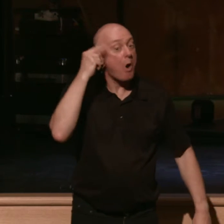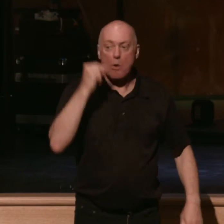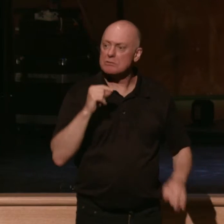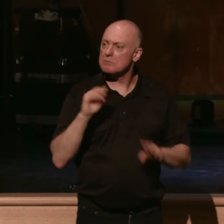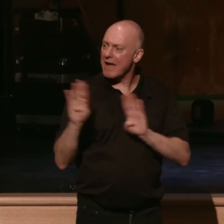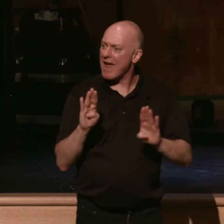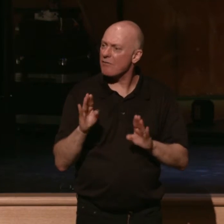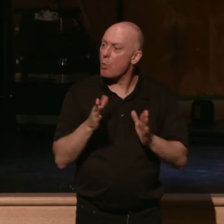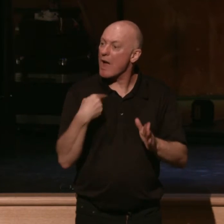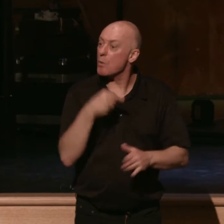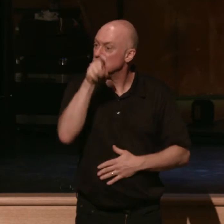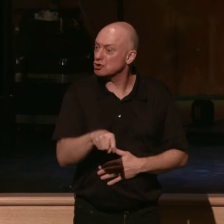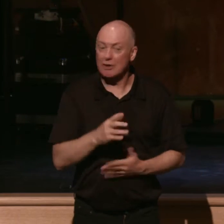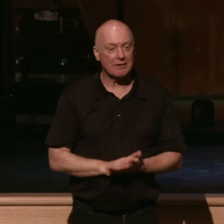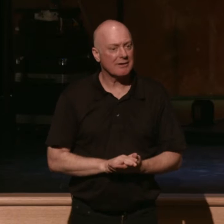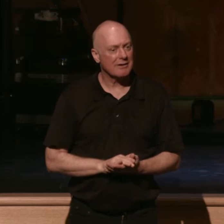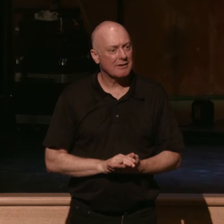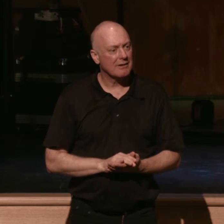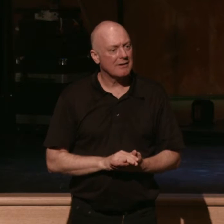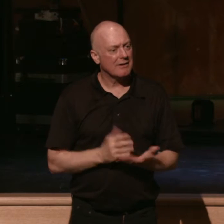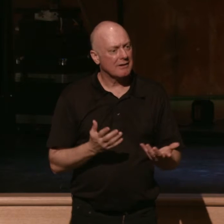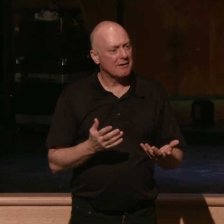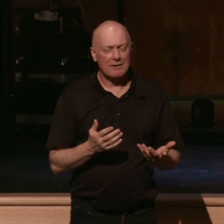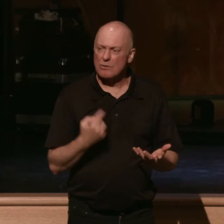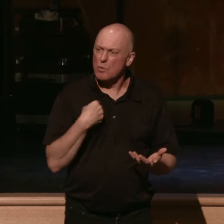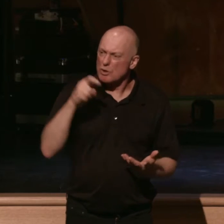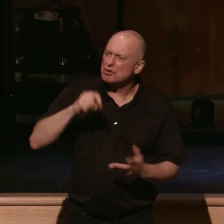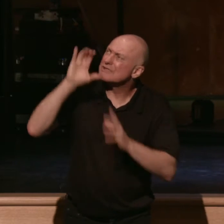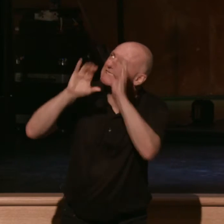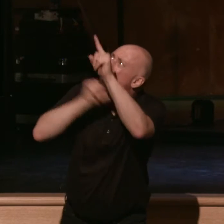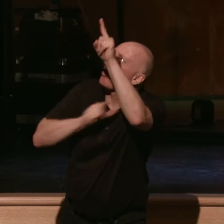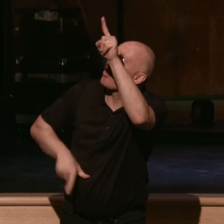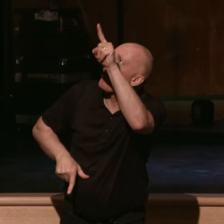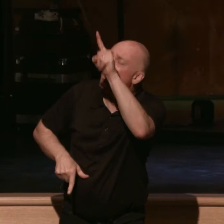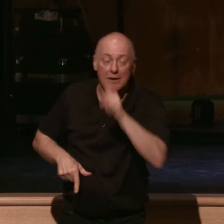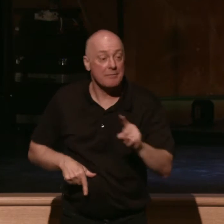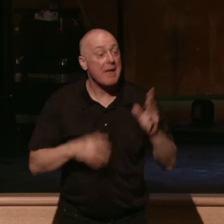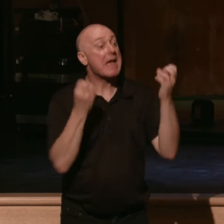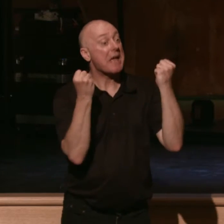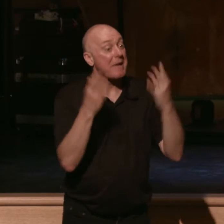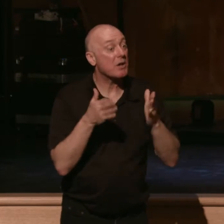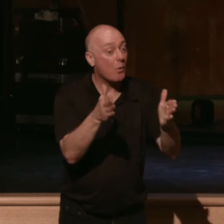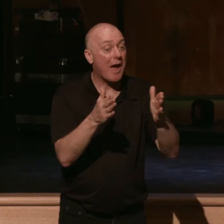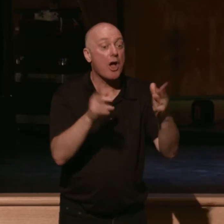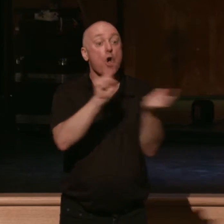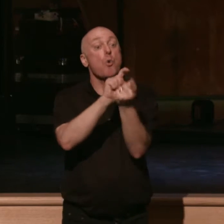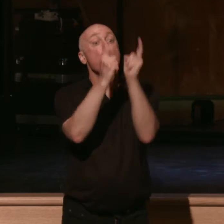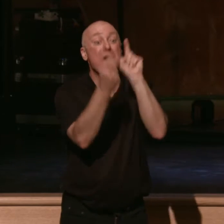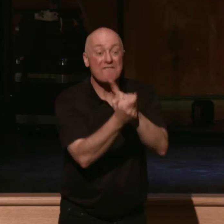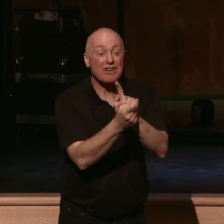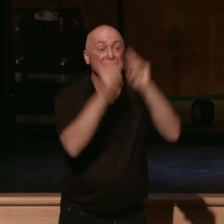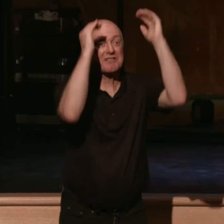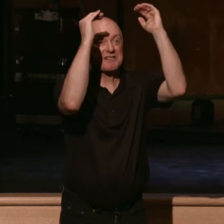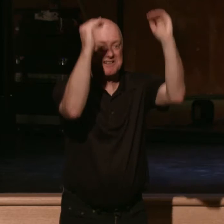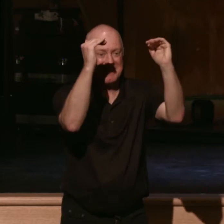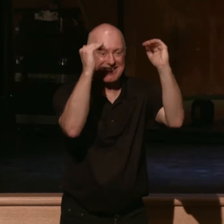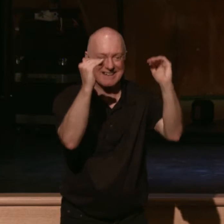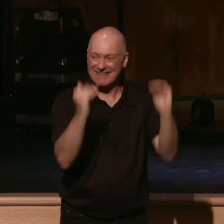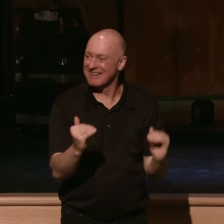all should be behaving and seeking out the Lord in the way that Moses is doing. So in many ways we're gonna reverse the diagram and we're gonna pull up all the